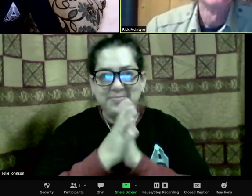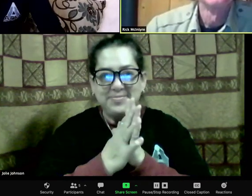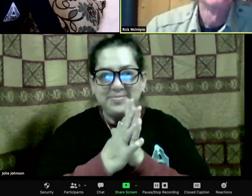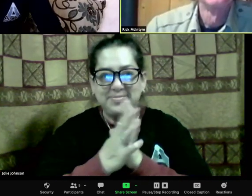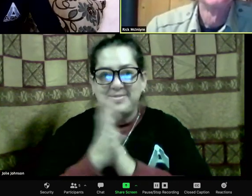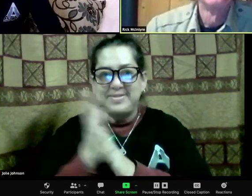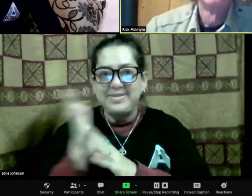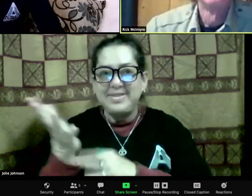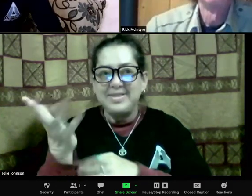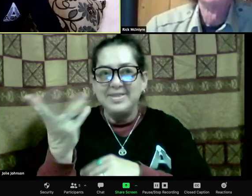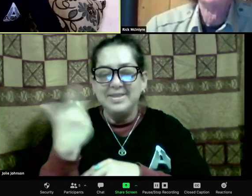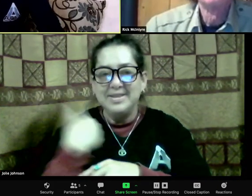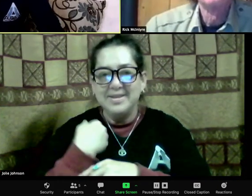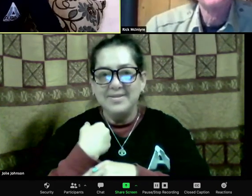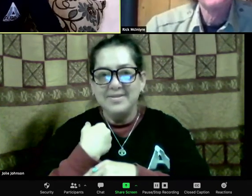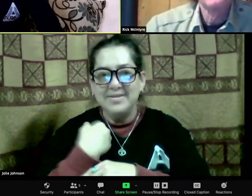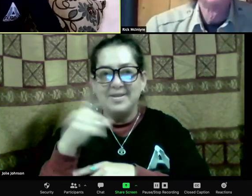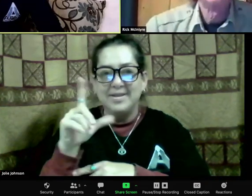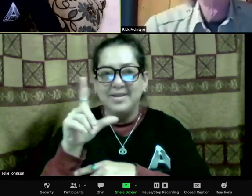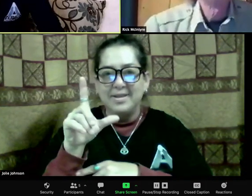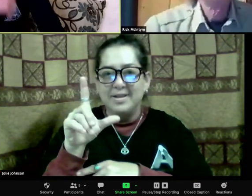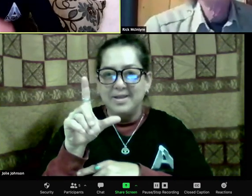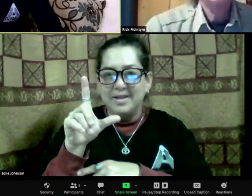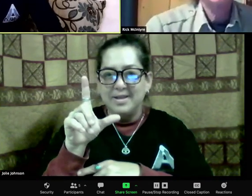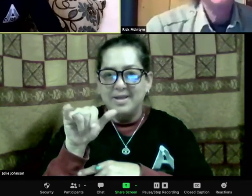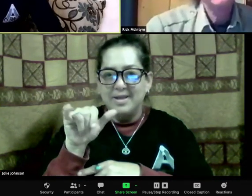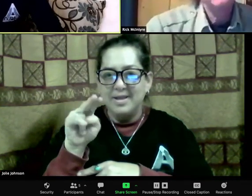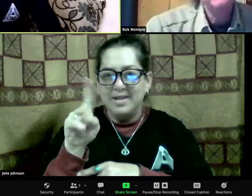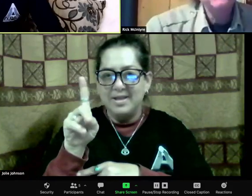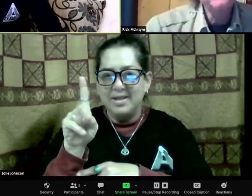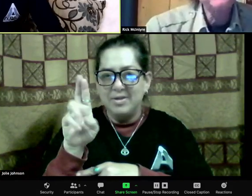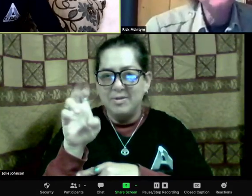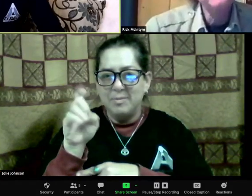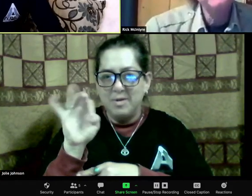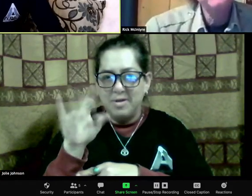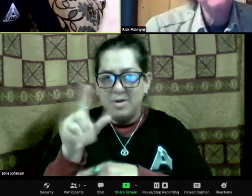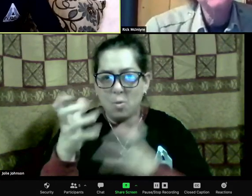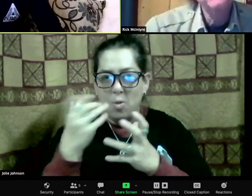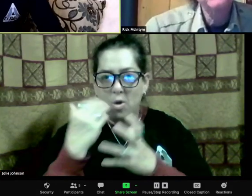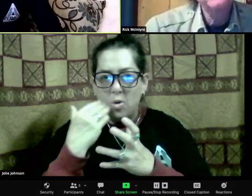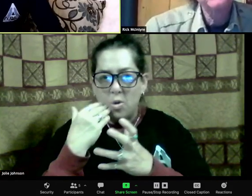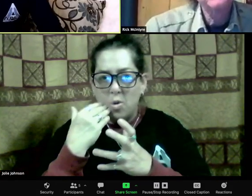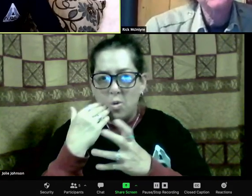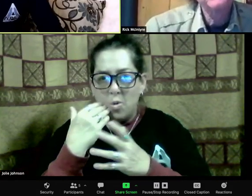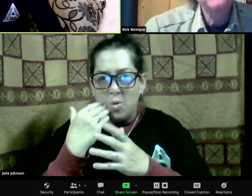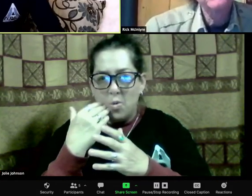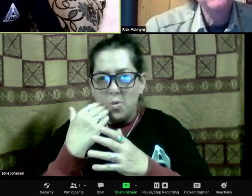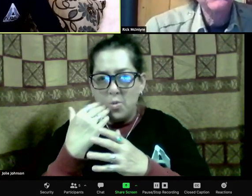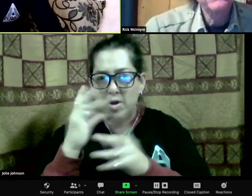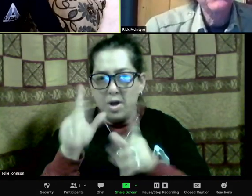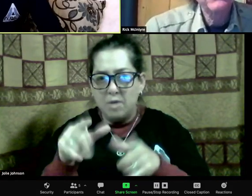where the brain size is now? Or are there any theories on his brain size right now?